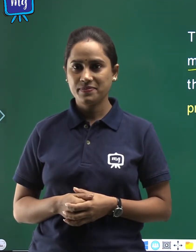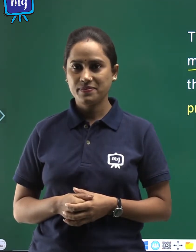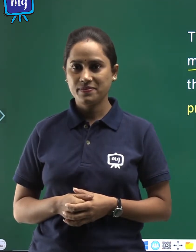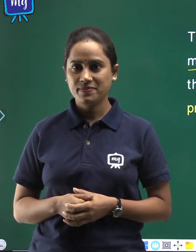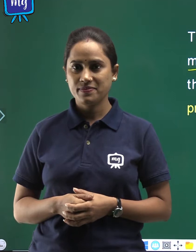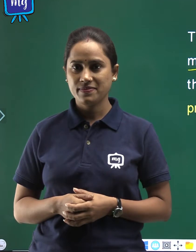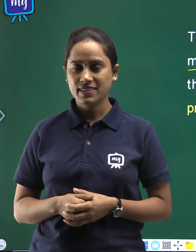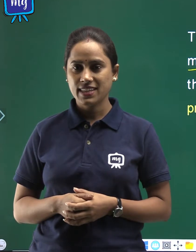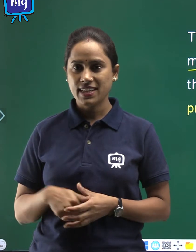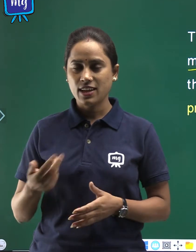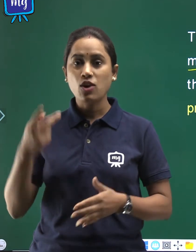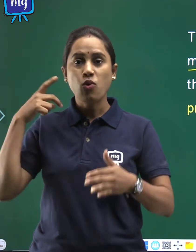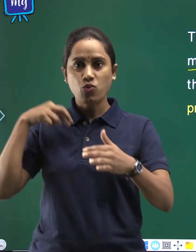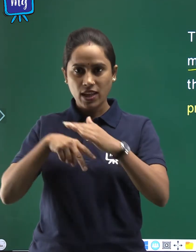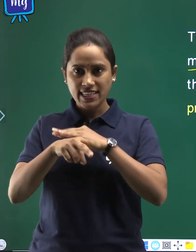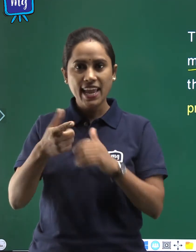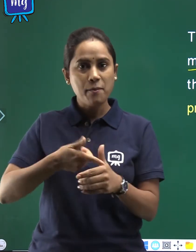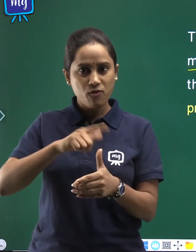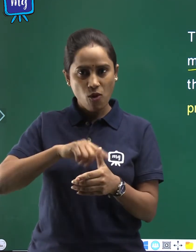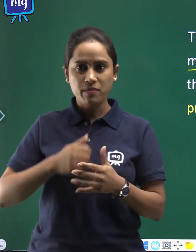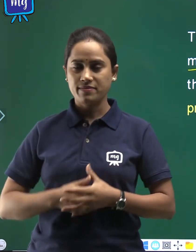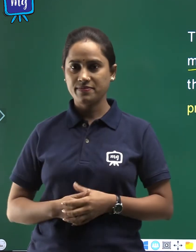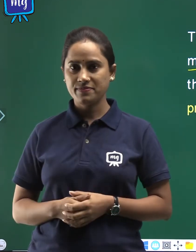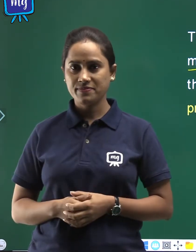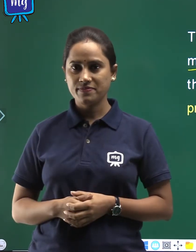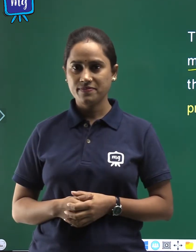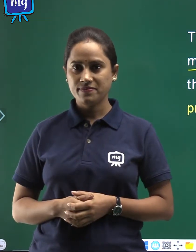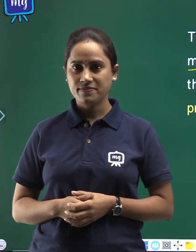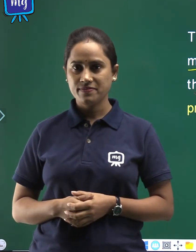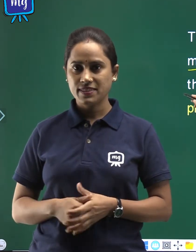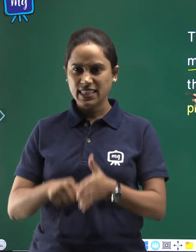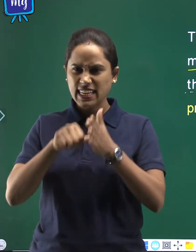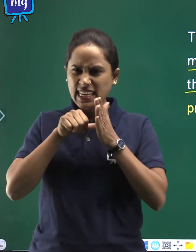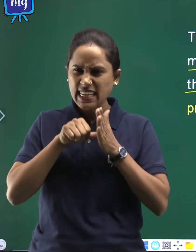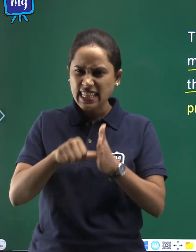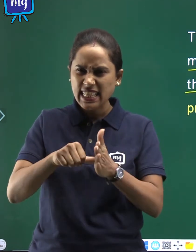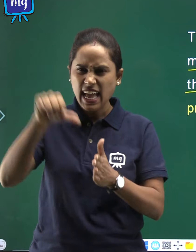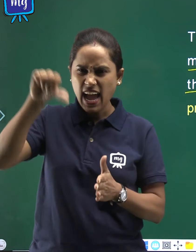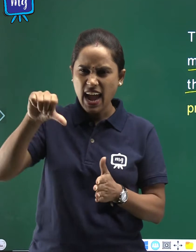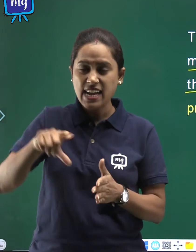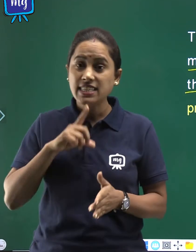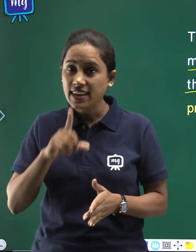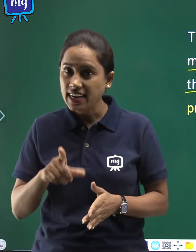To escape from the harsh realities